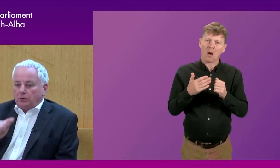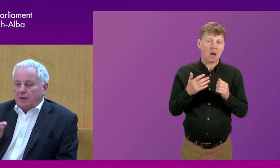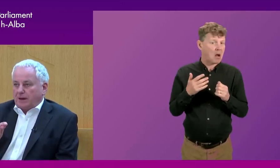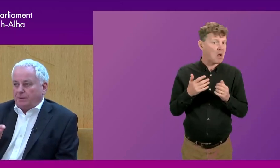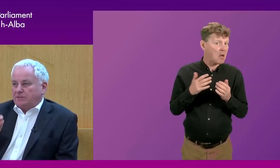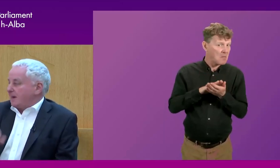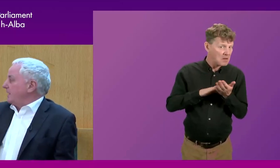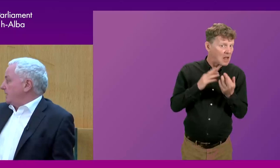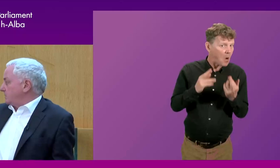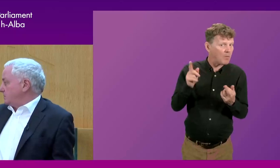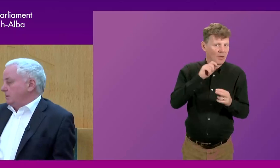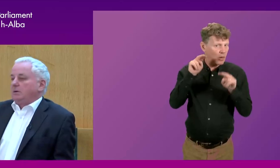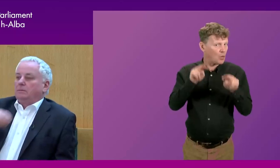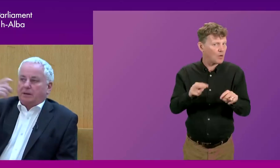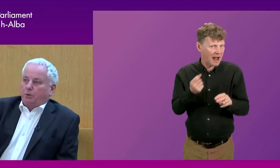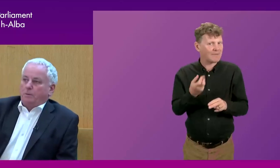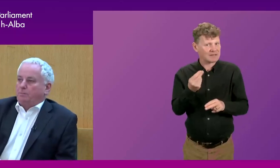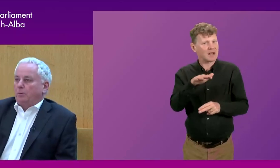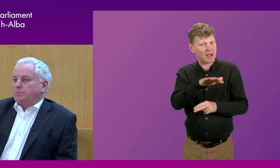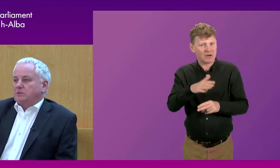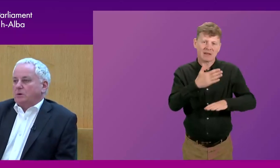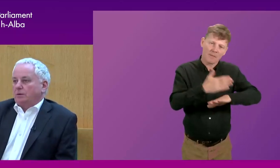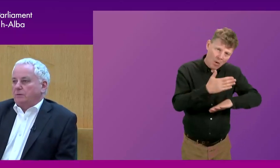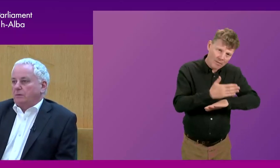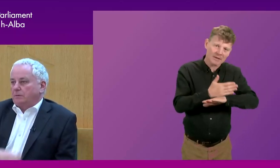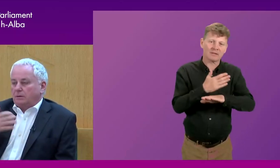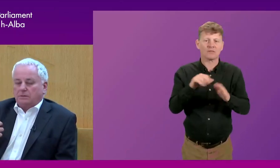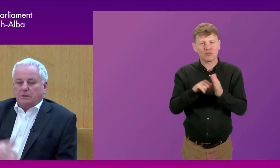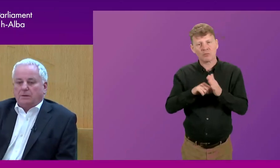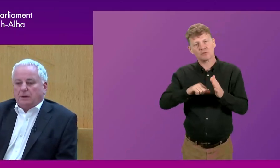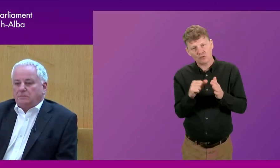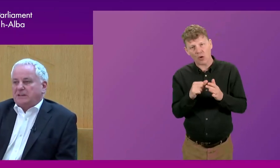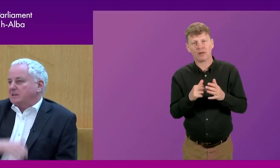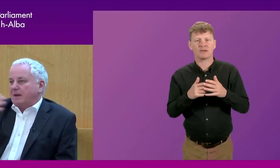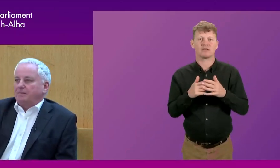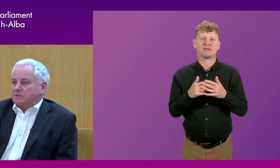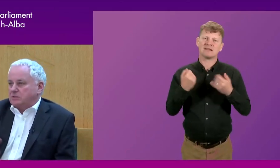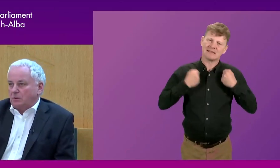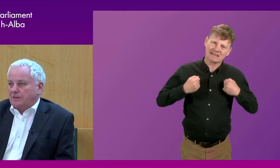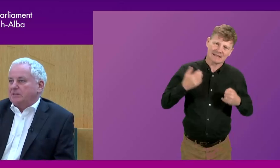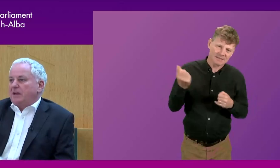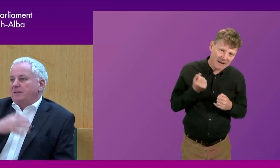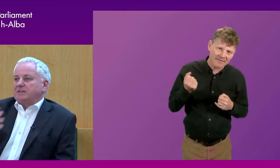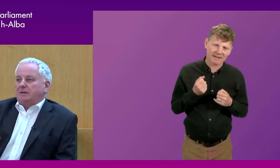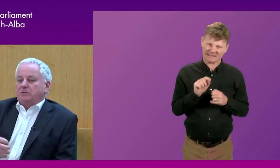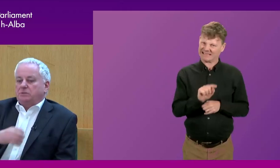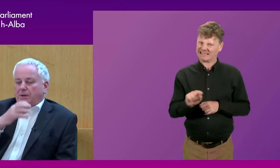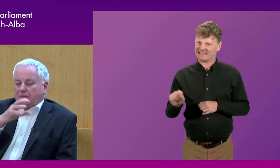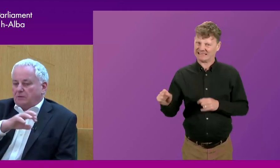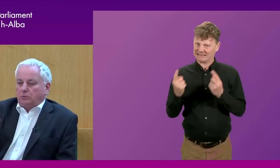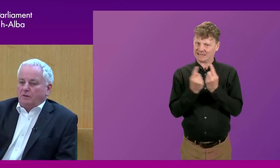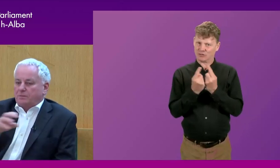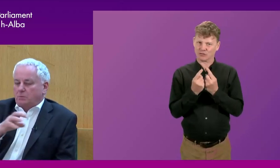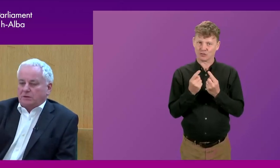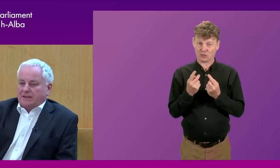hope they will look at that because there are areas like employment problems in Scotland, know, sickness benefits in Scotland. These kind of issues